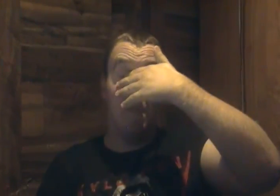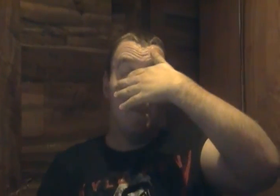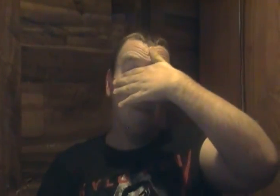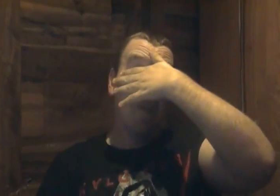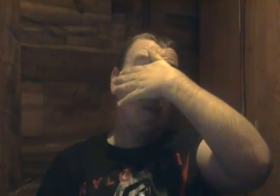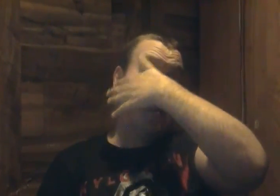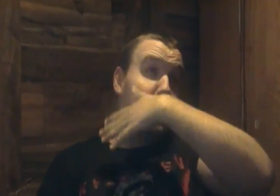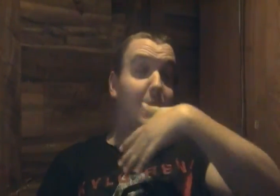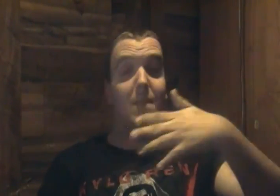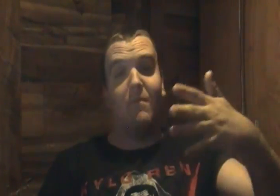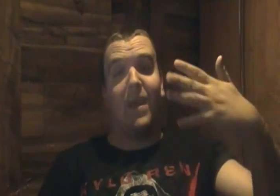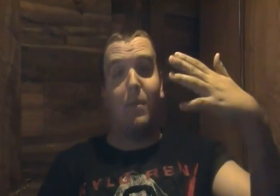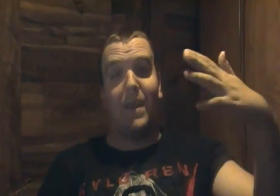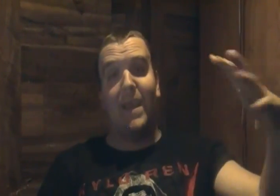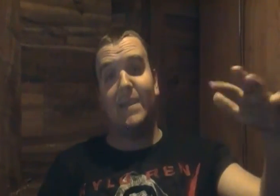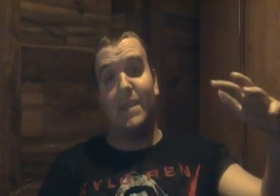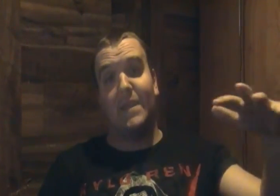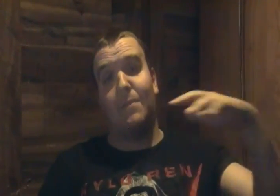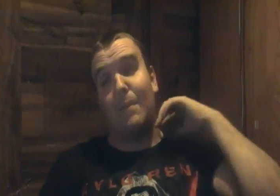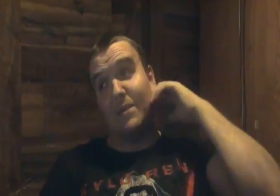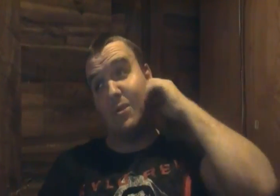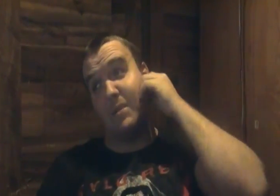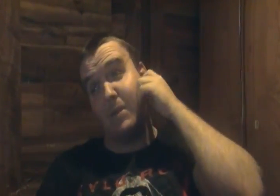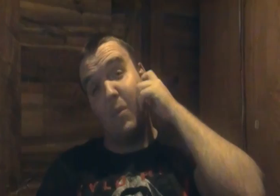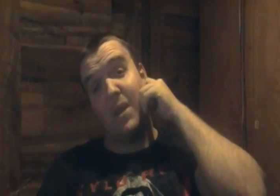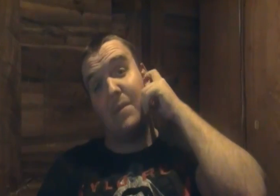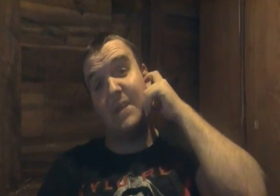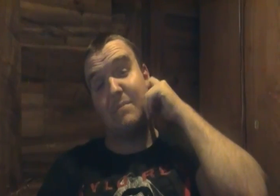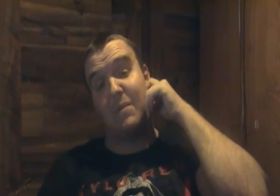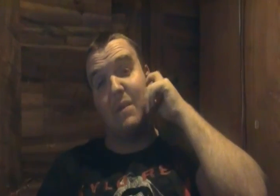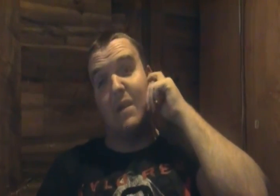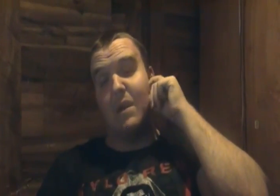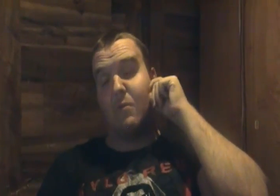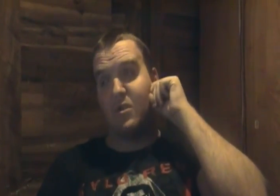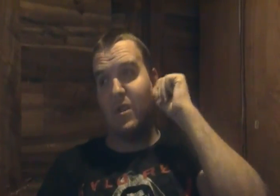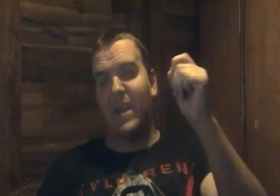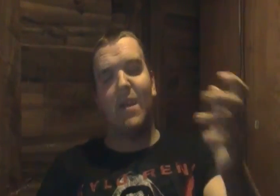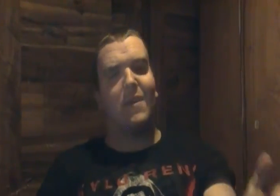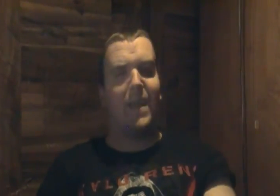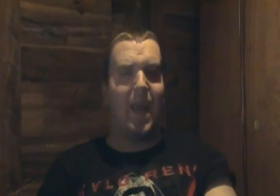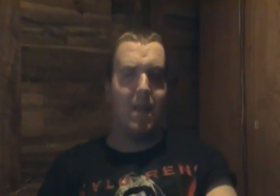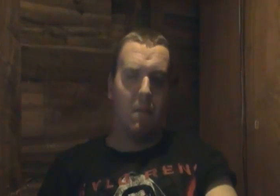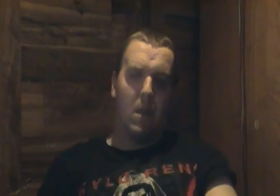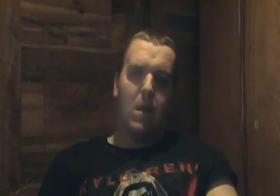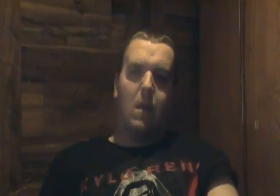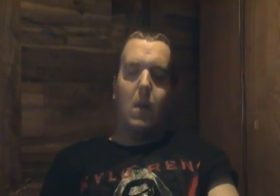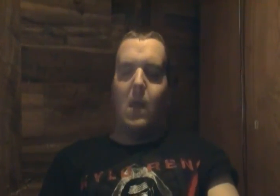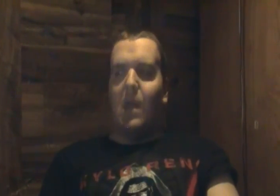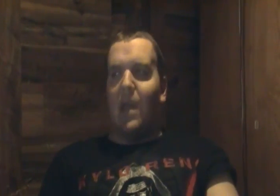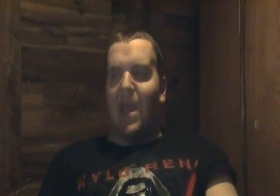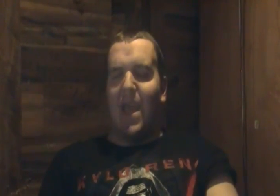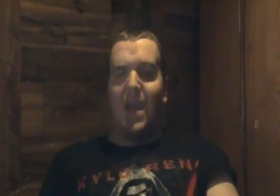as they find a way to get into the temple by truck going over this restricted area gate and